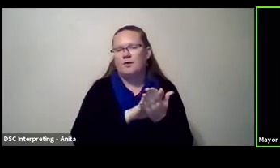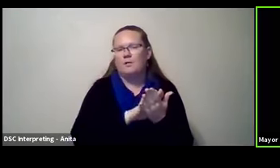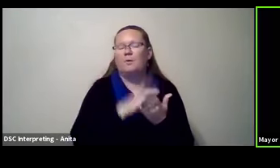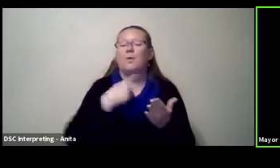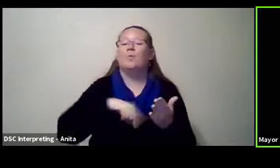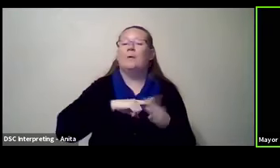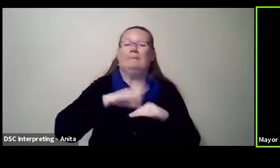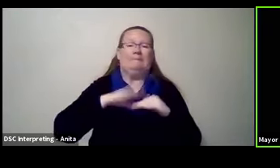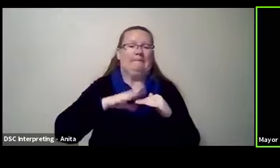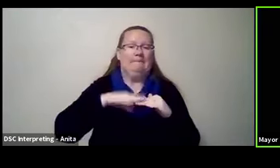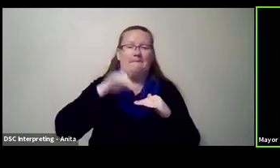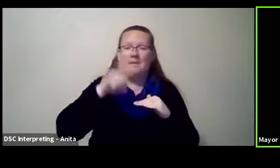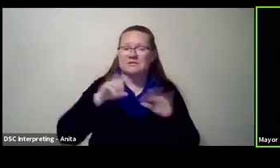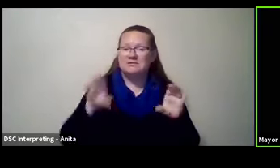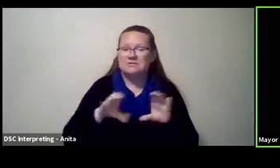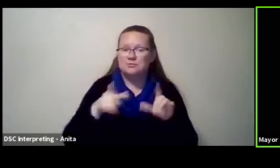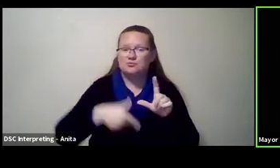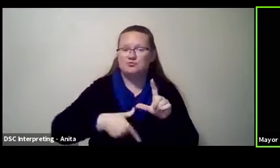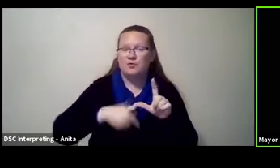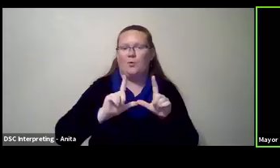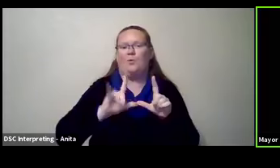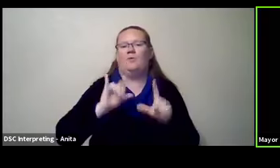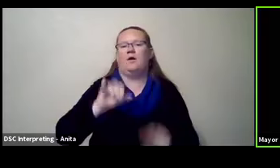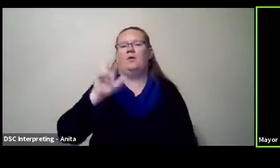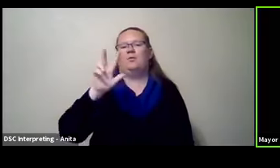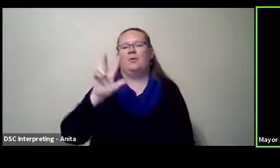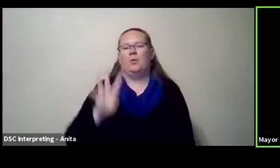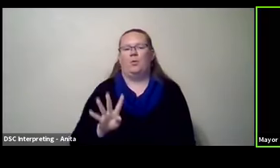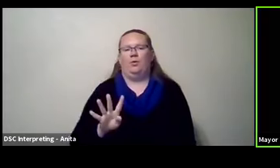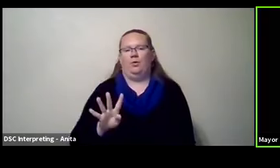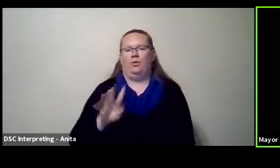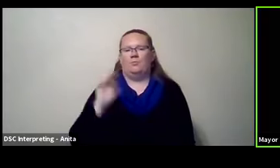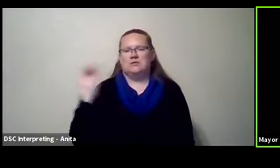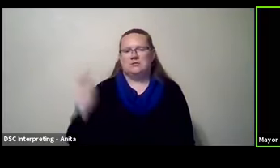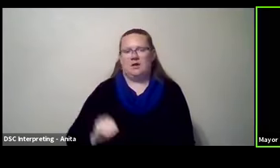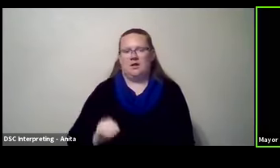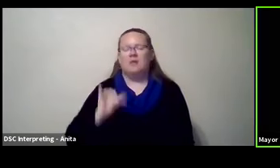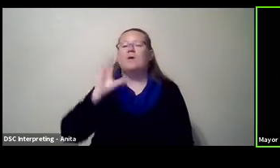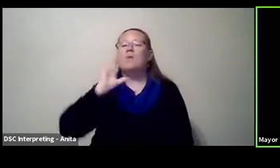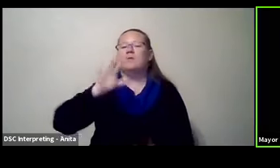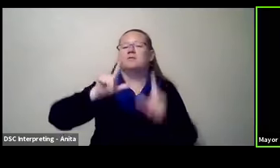renew the three quarter percent, which expires at the end of December.